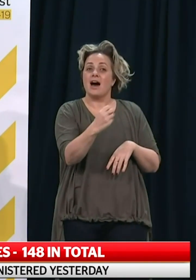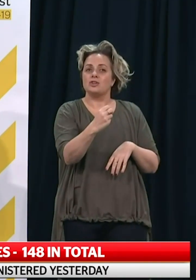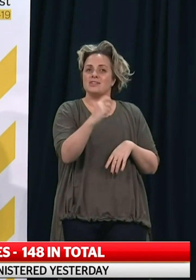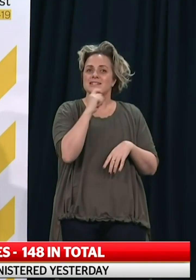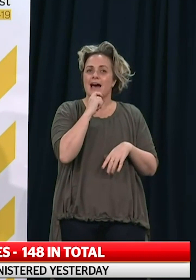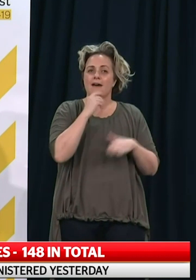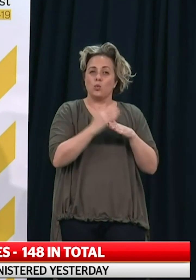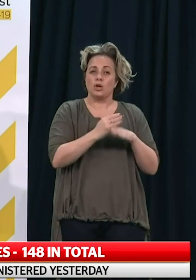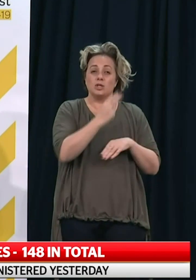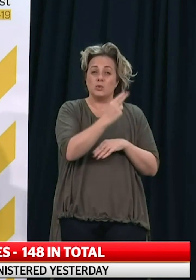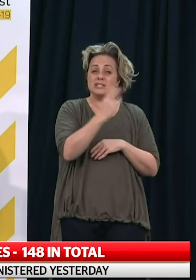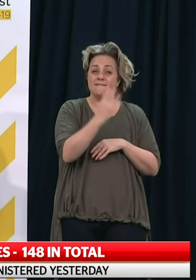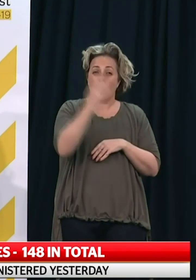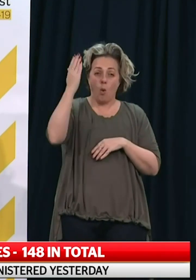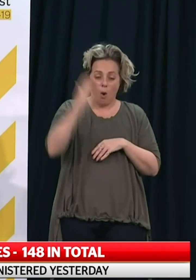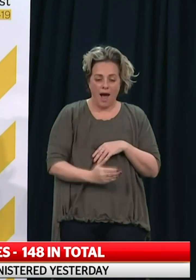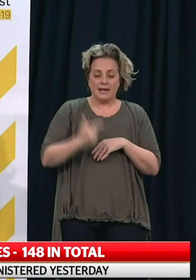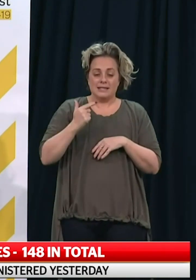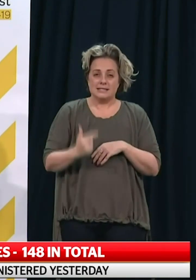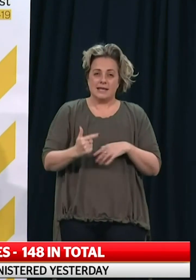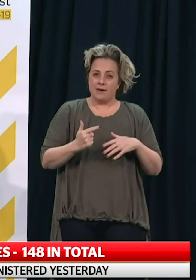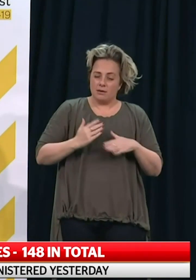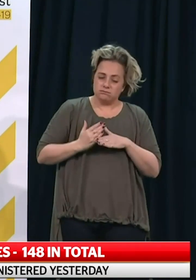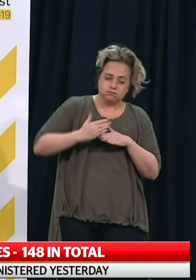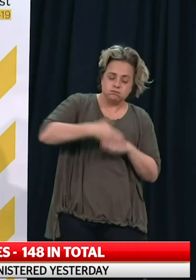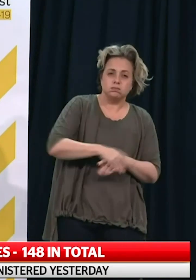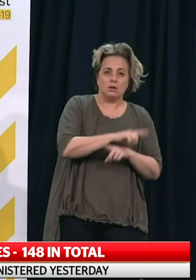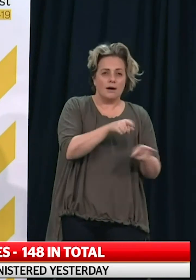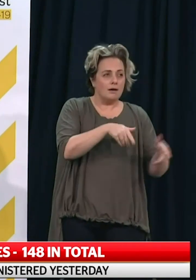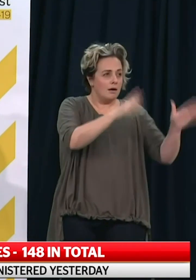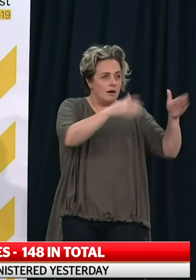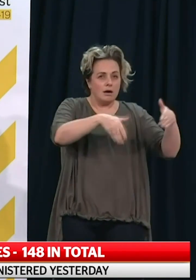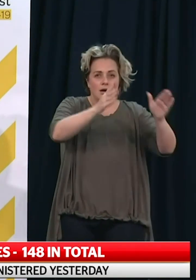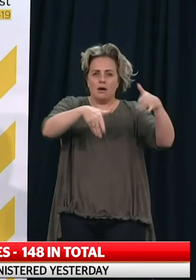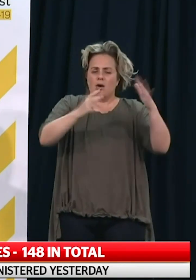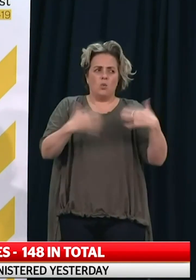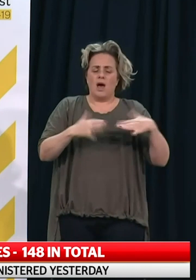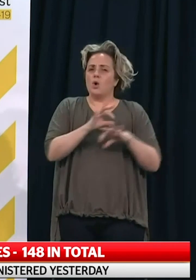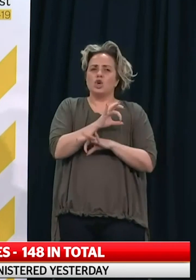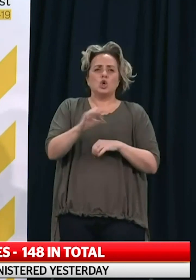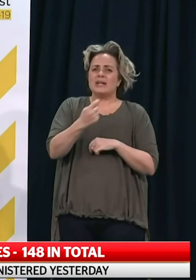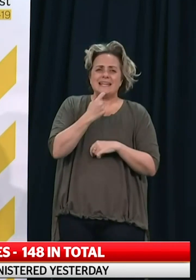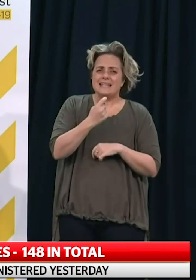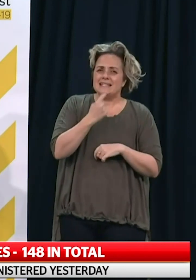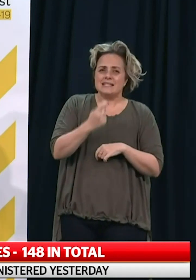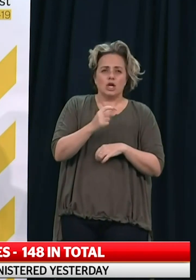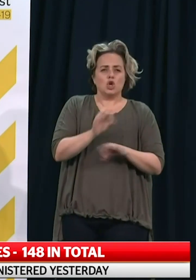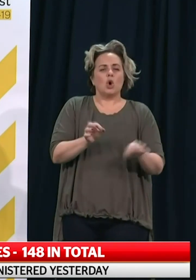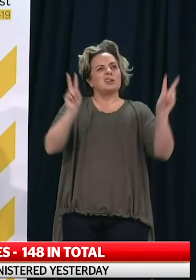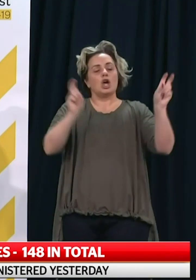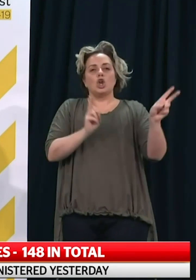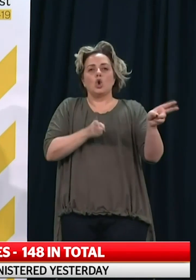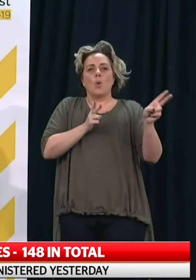working 24 hours a day, seven days a week at these facilities, which are not the easiest nor the most usual of